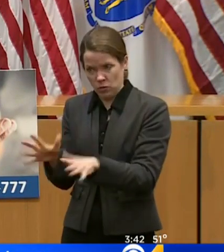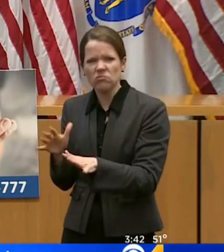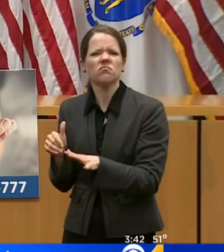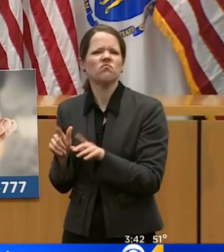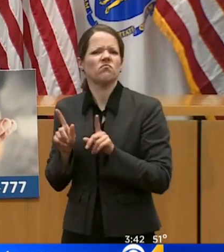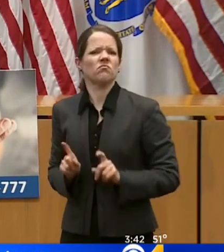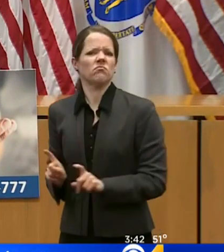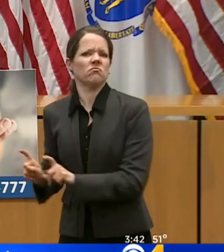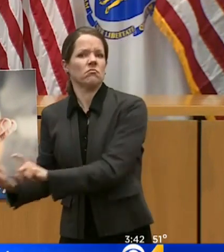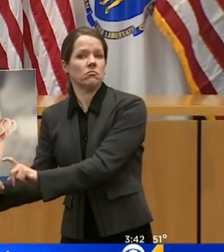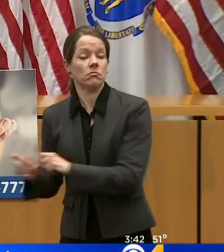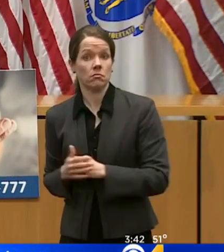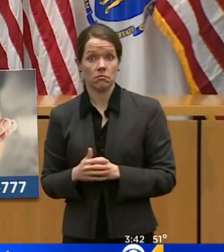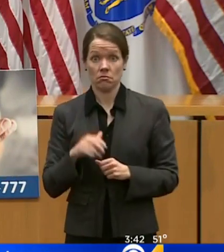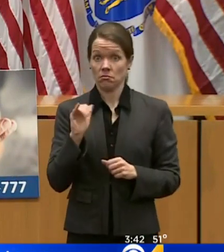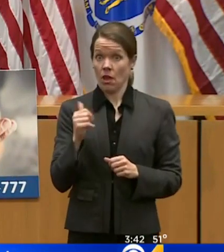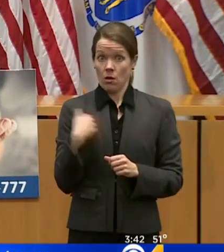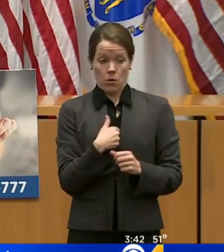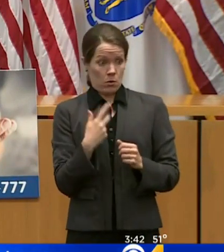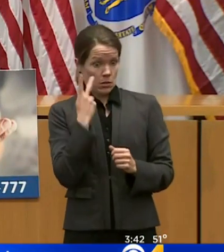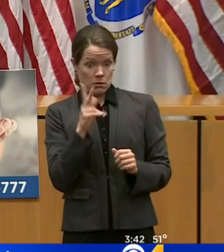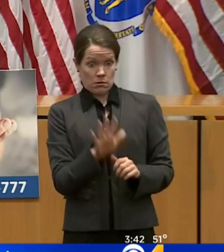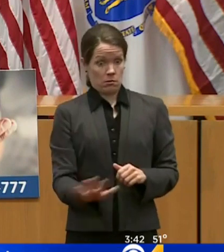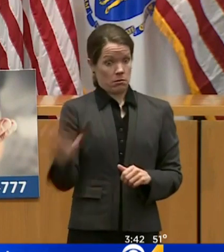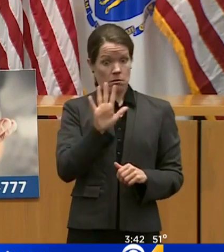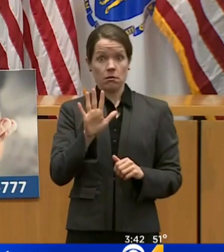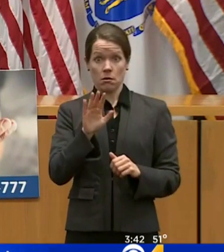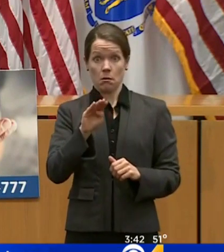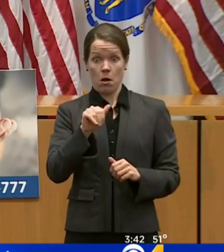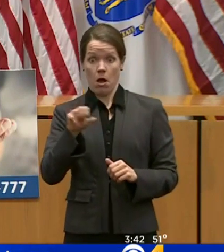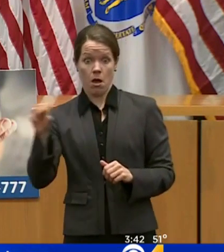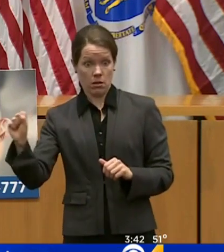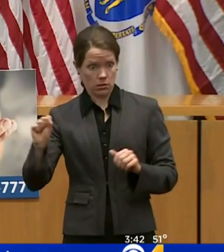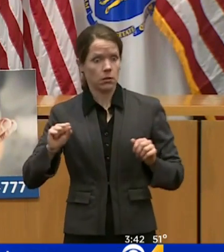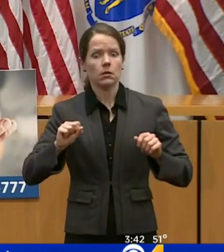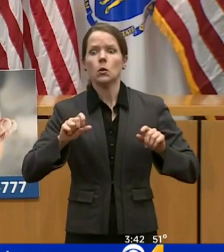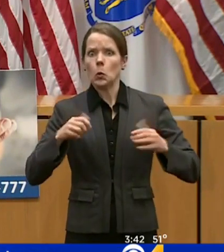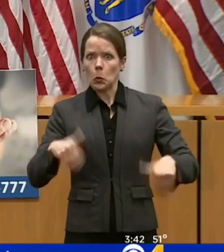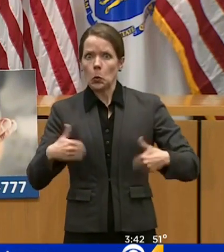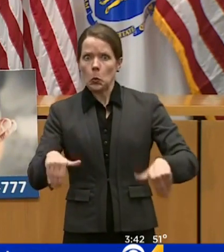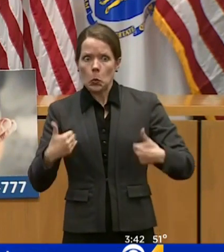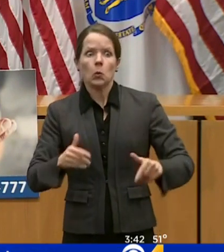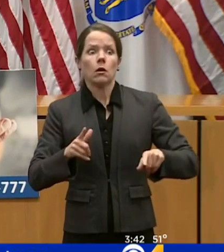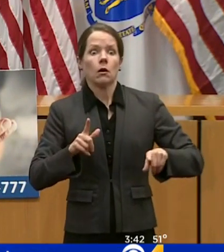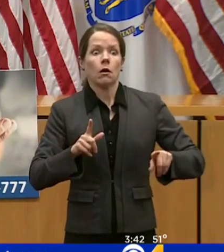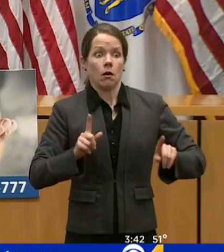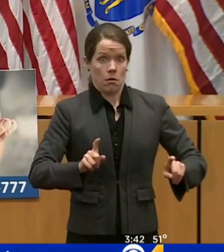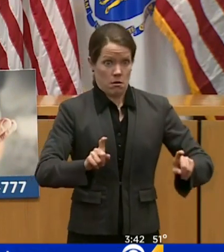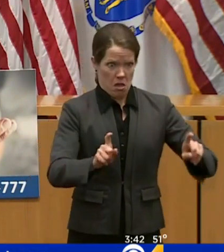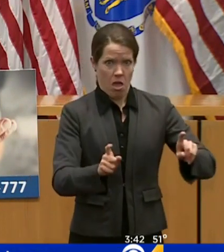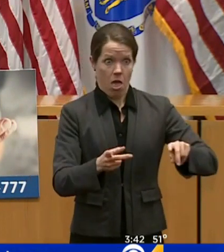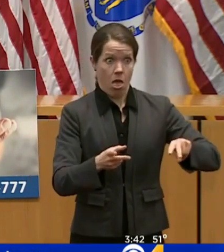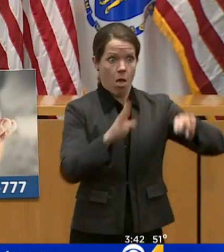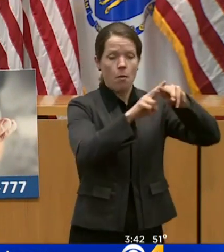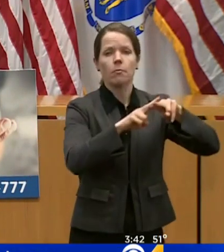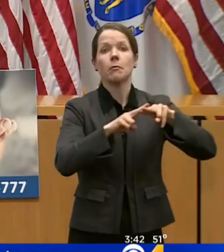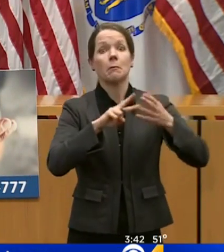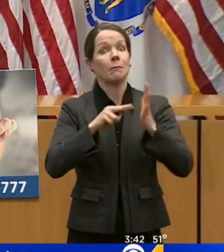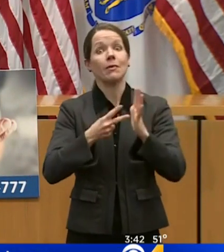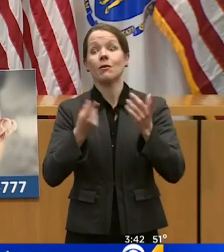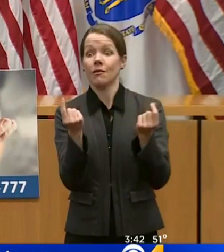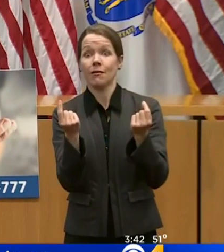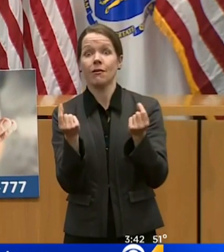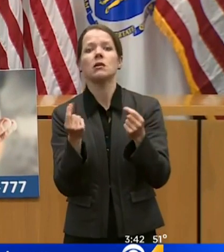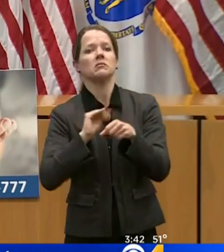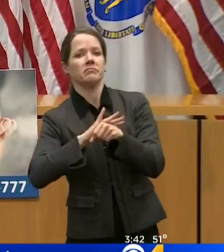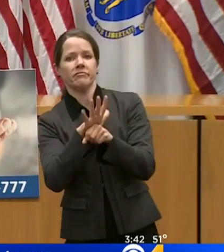on testing. As we continue to see an increase in tests, obviously, we've also seen an increase in a number of confirmed cases. We're